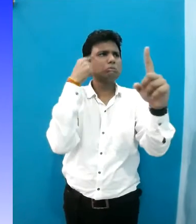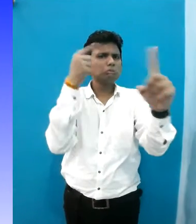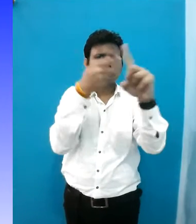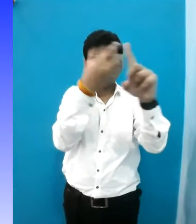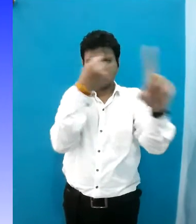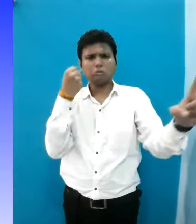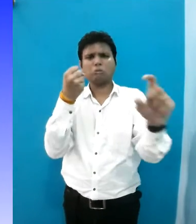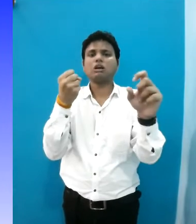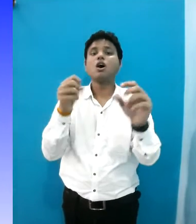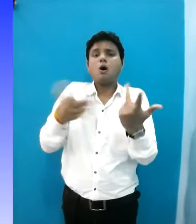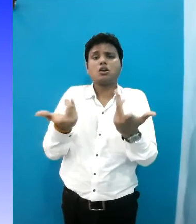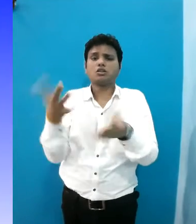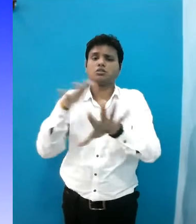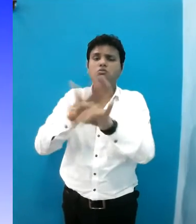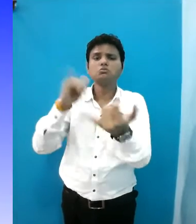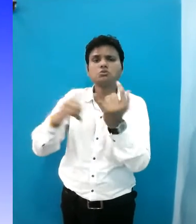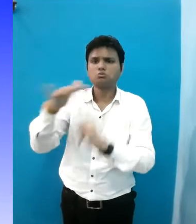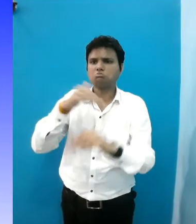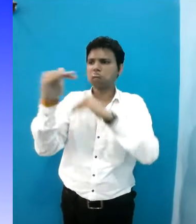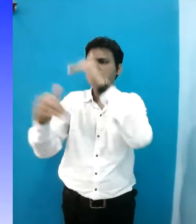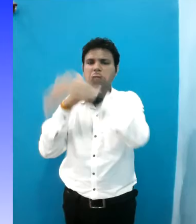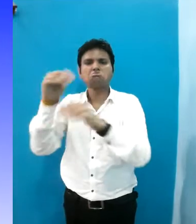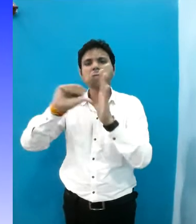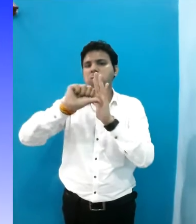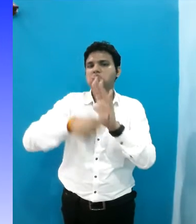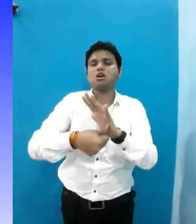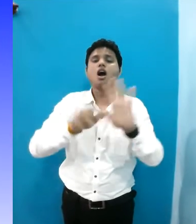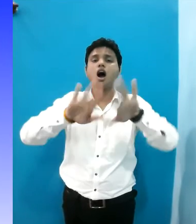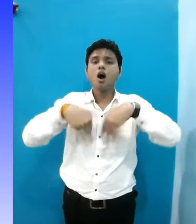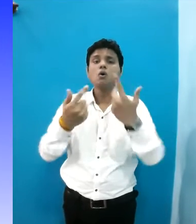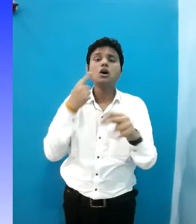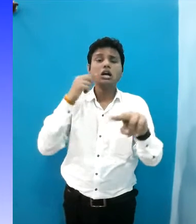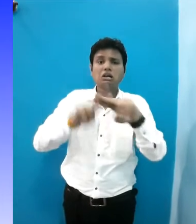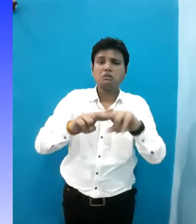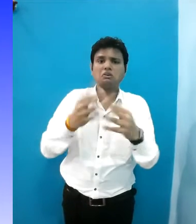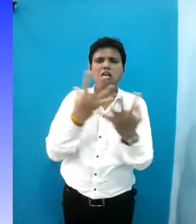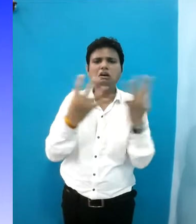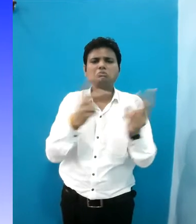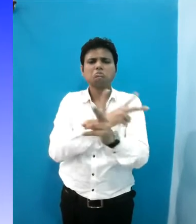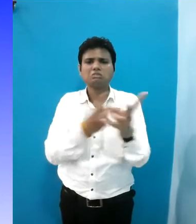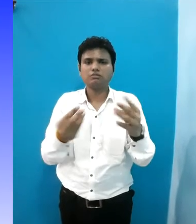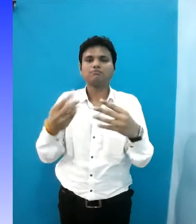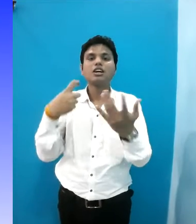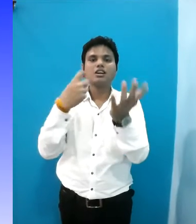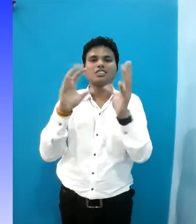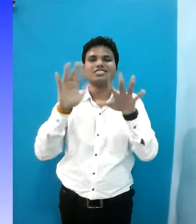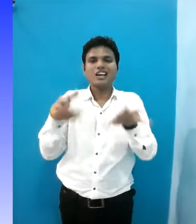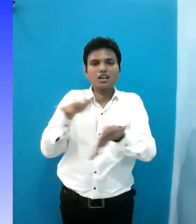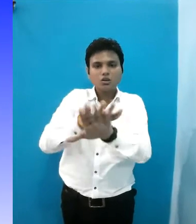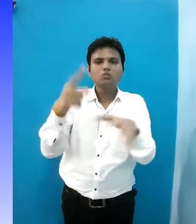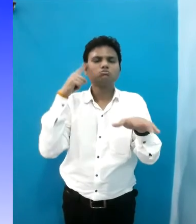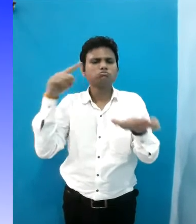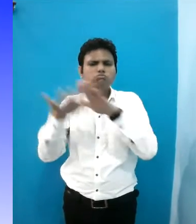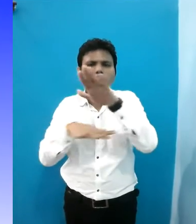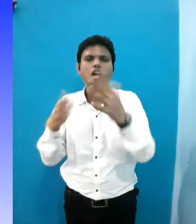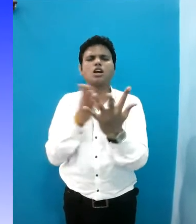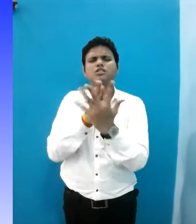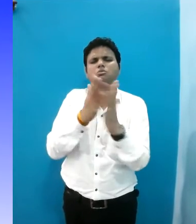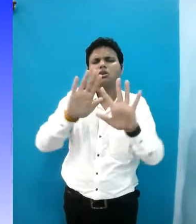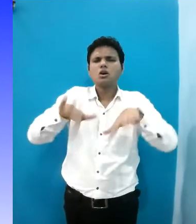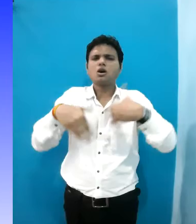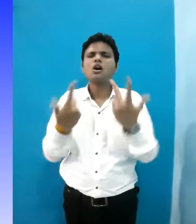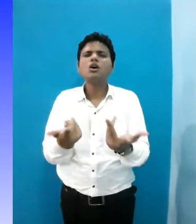achieved, nor inclusive society could be developed without making available a universal design either in terms of